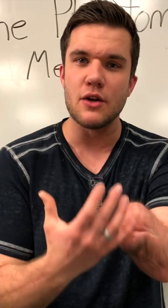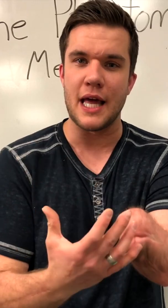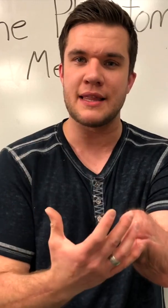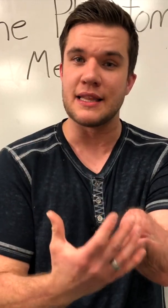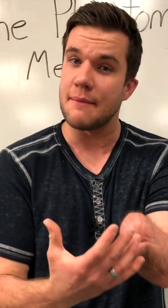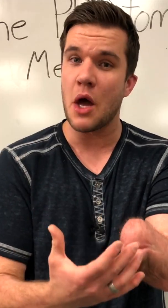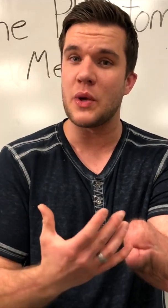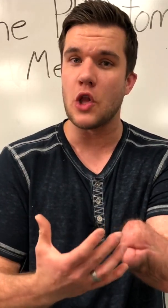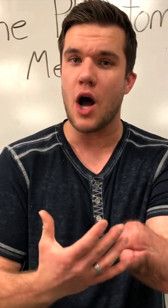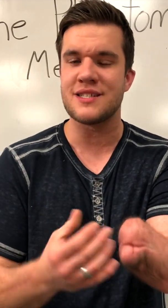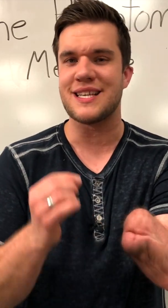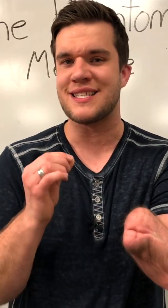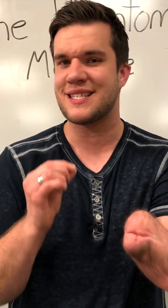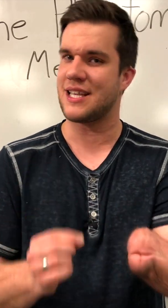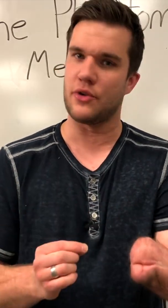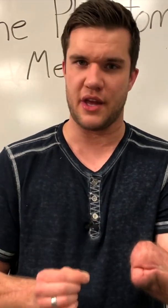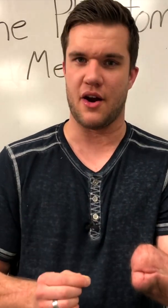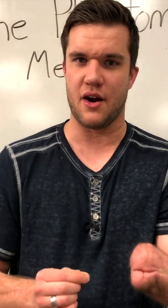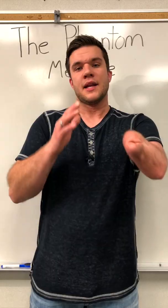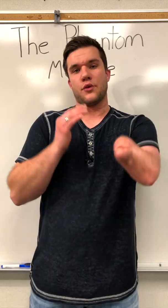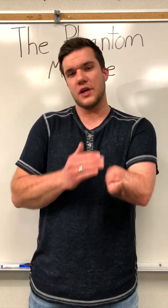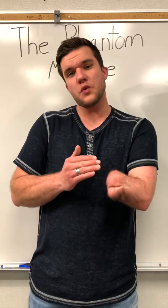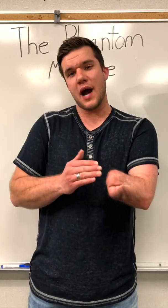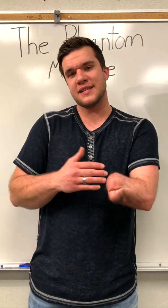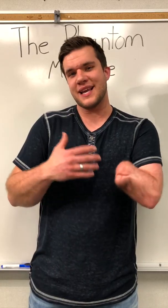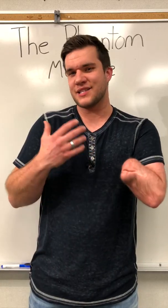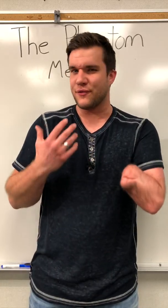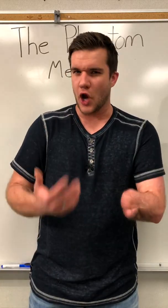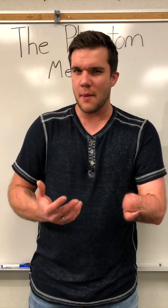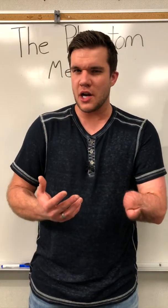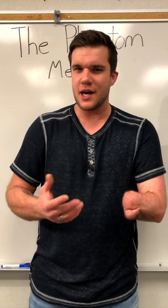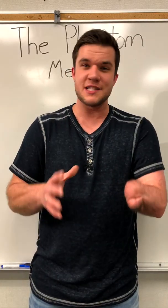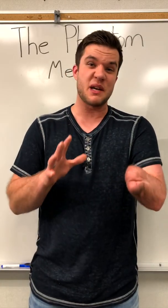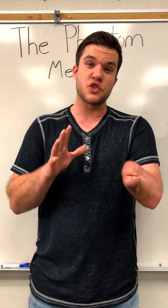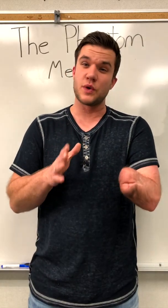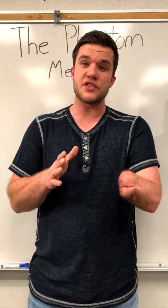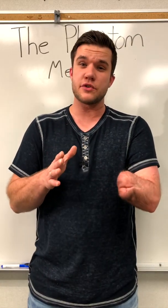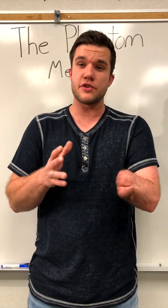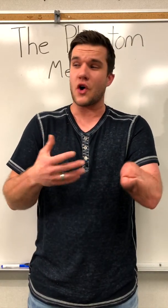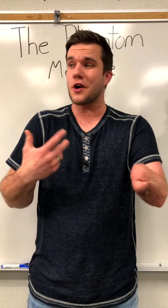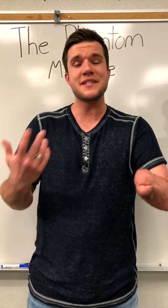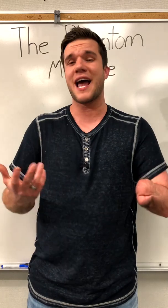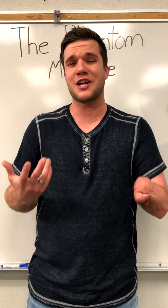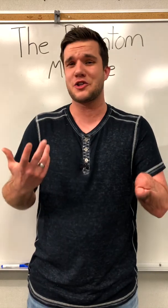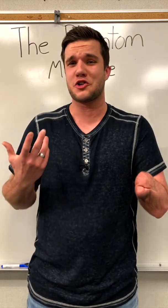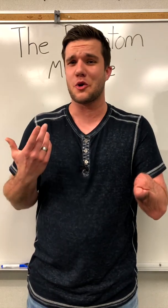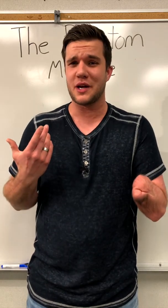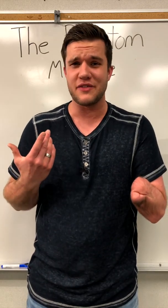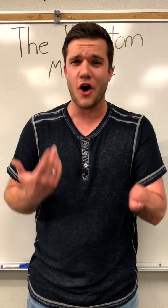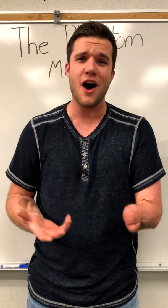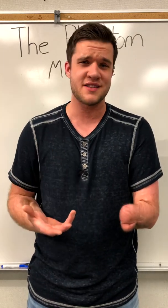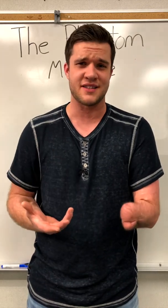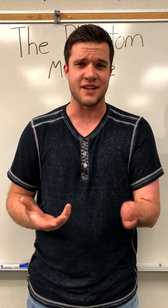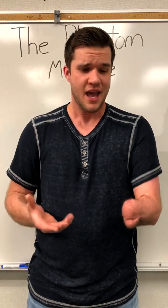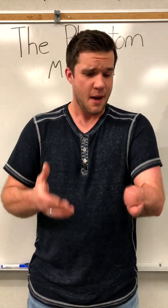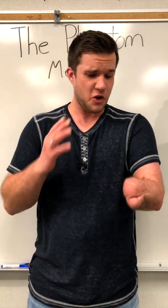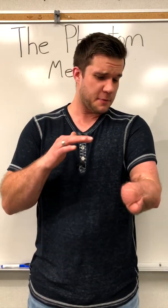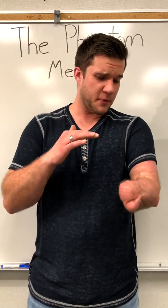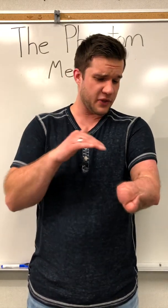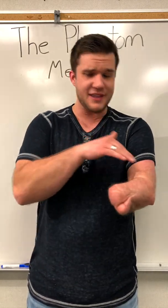like the limb that we lost is still there now the reason why I say it's a phenomenon is because researchers aren't exactly sure what even causes it most people think